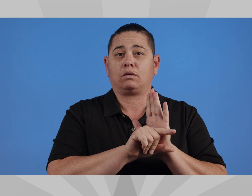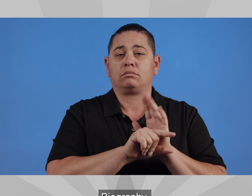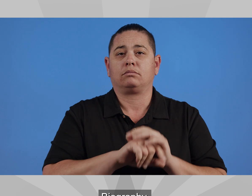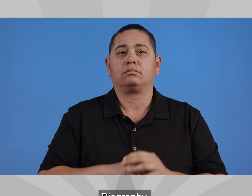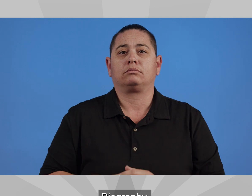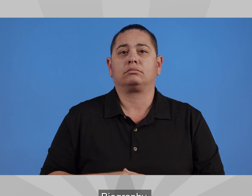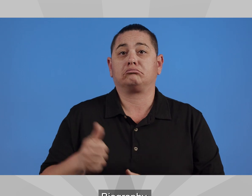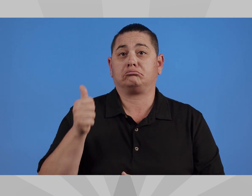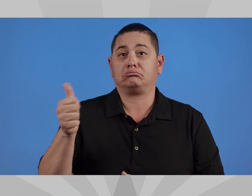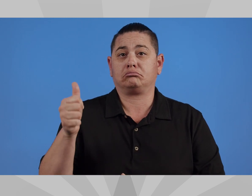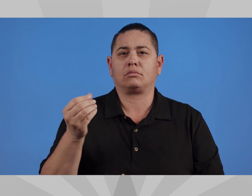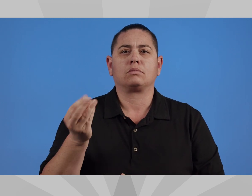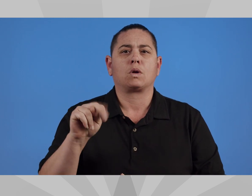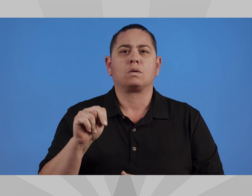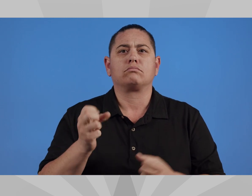Biography